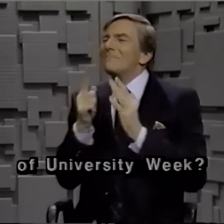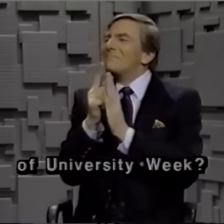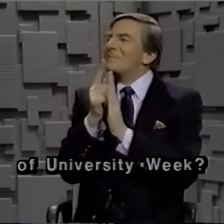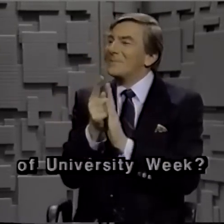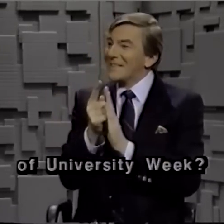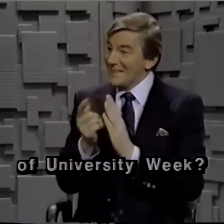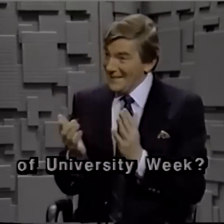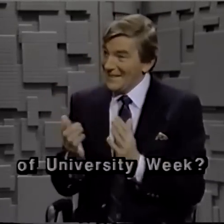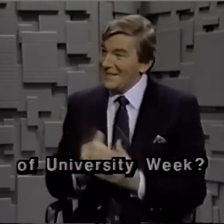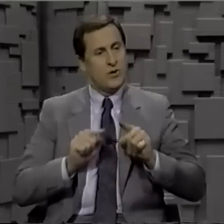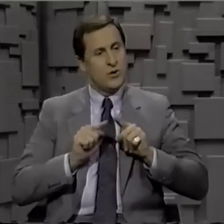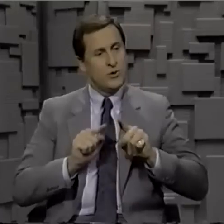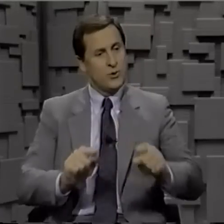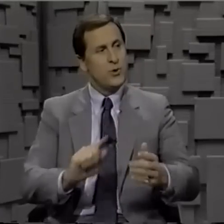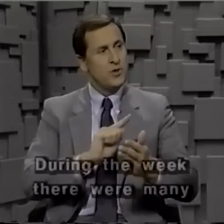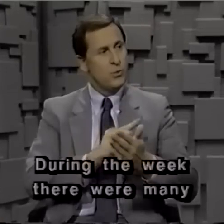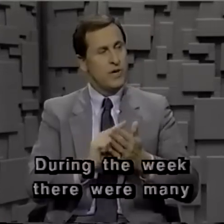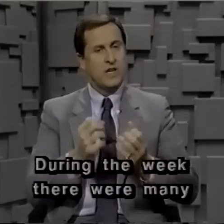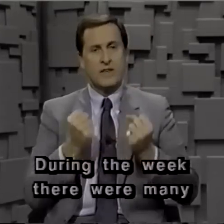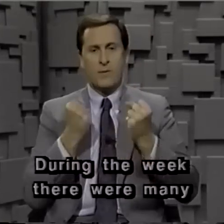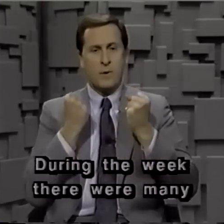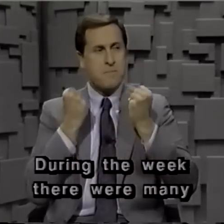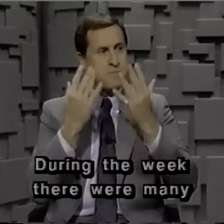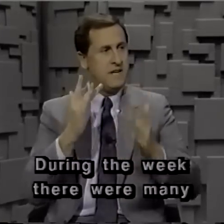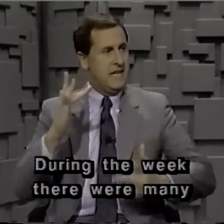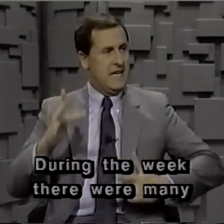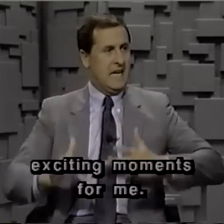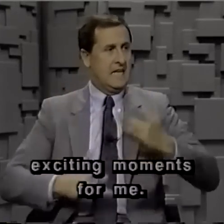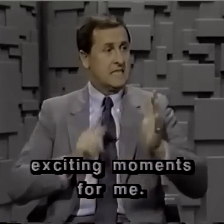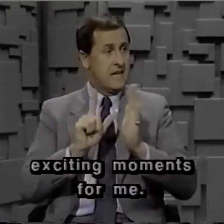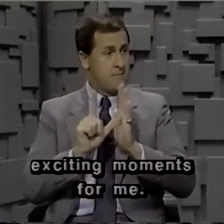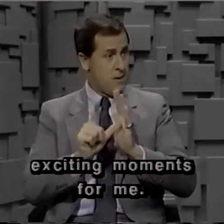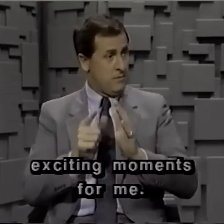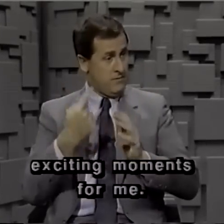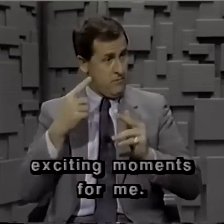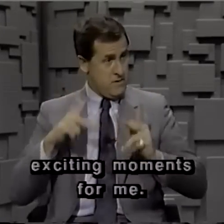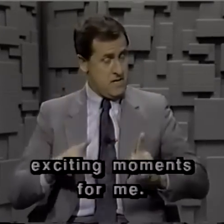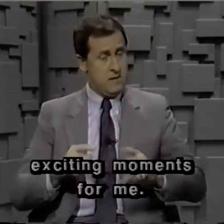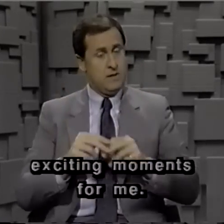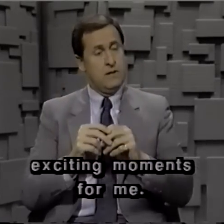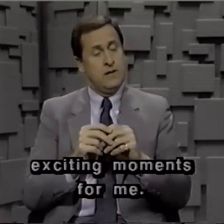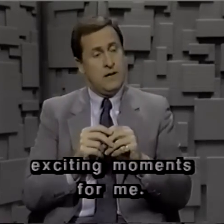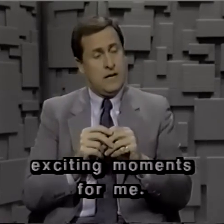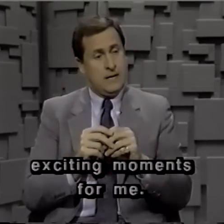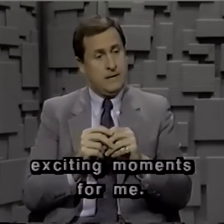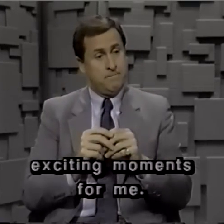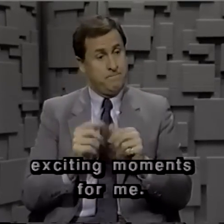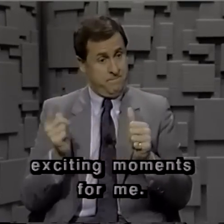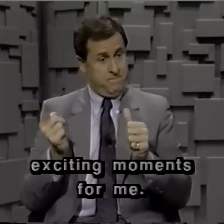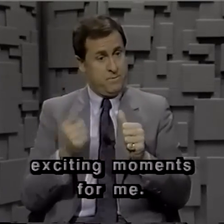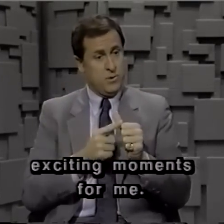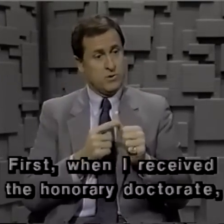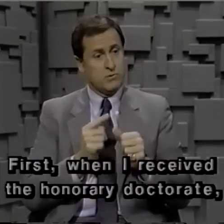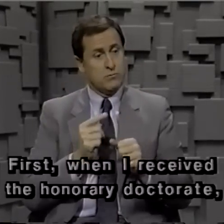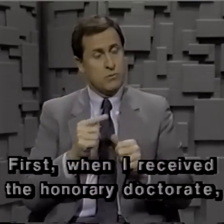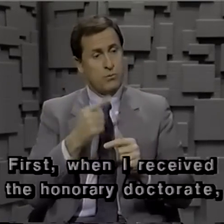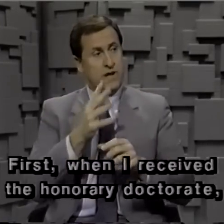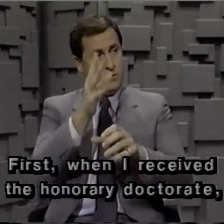university week? During the week, there were many exciting moments for me. First, when I